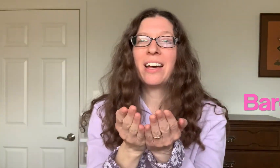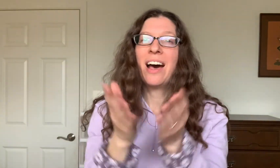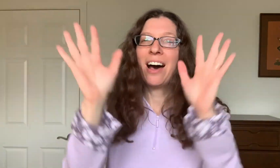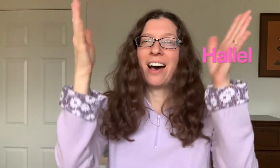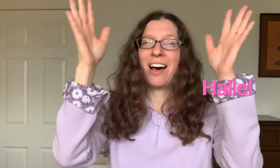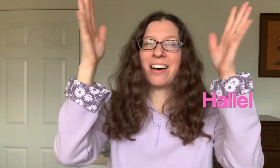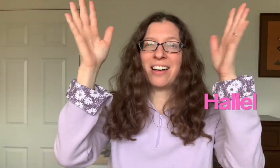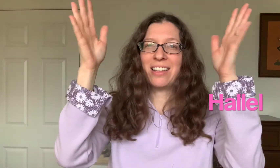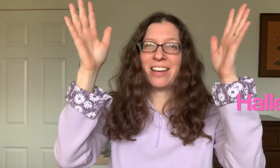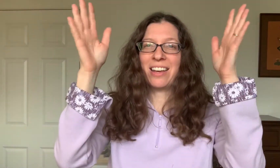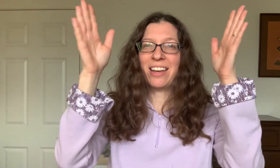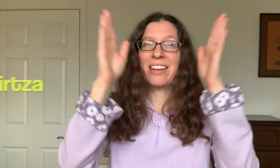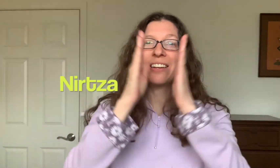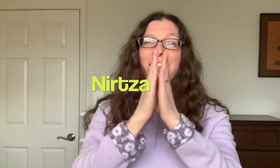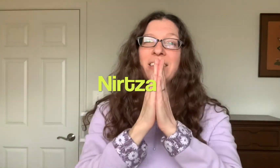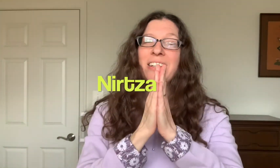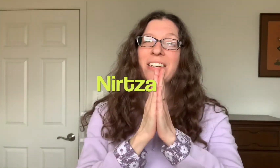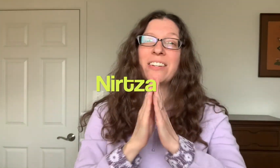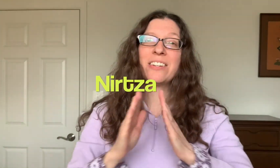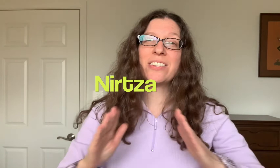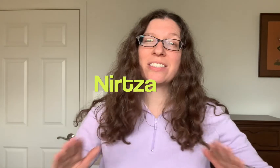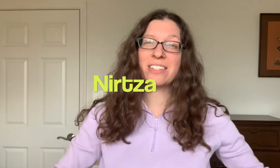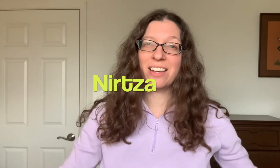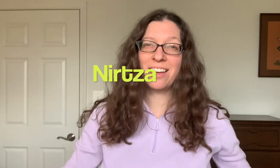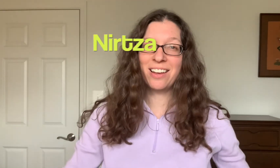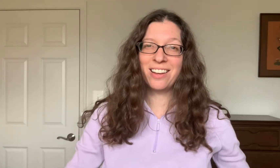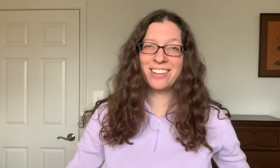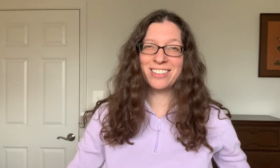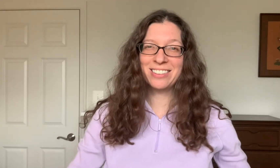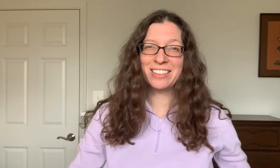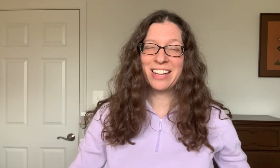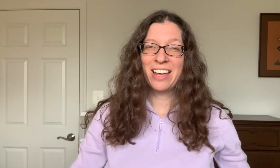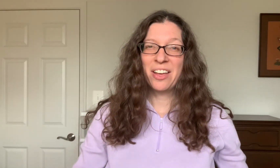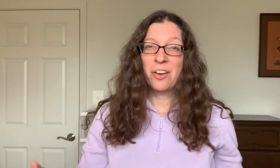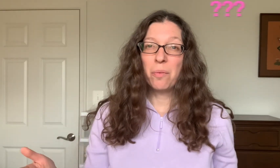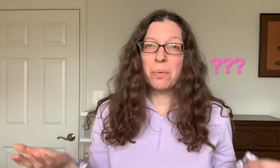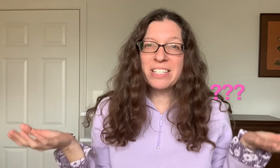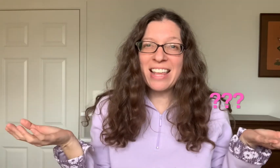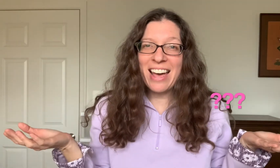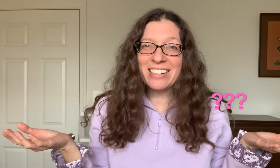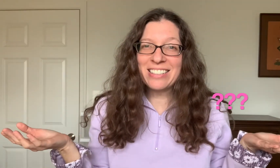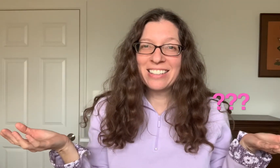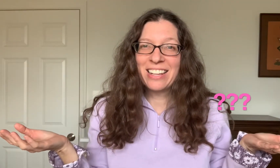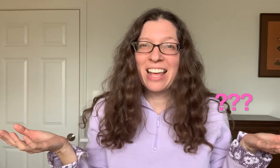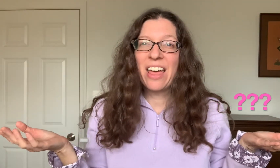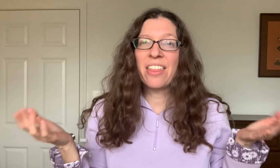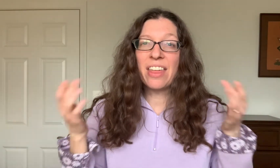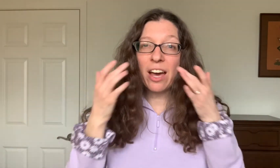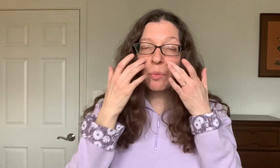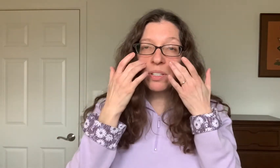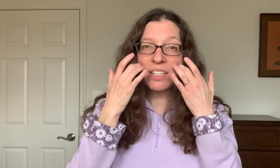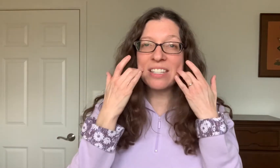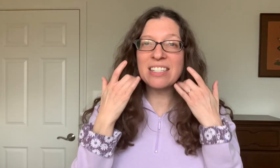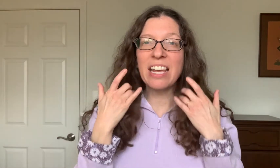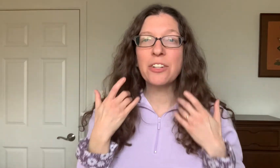Ha'lel Nitzah. What was that? That was the Seder